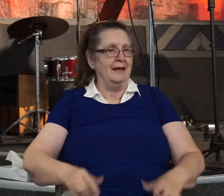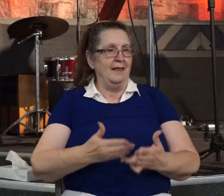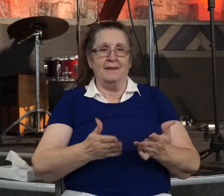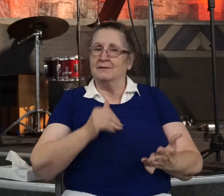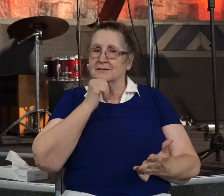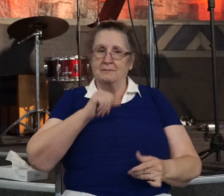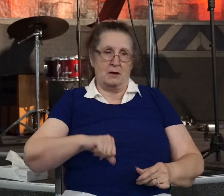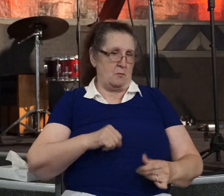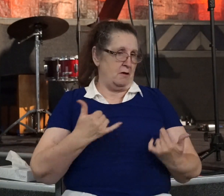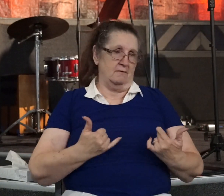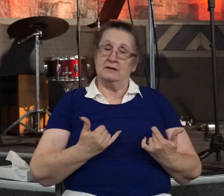of today.